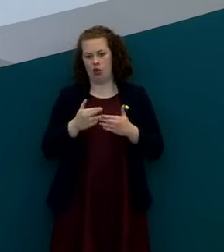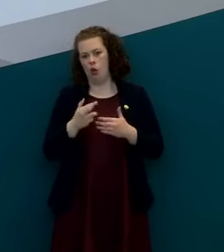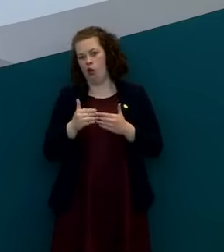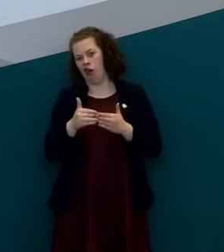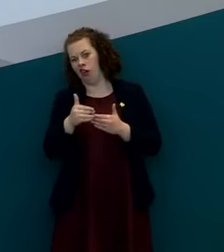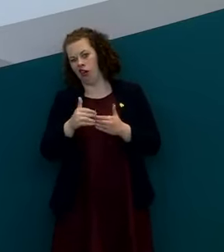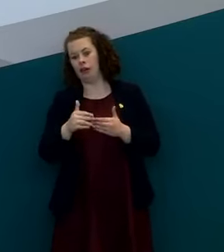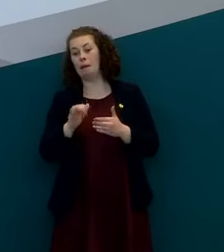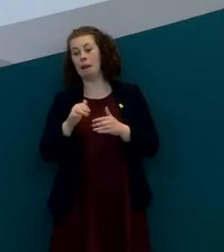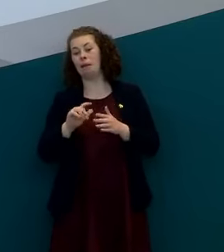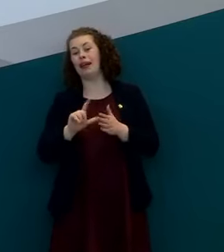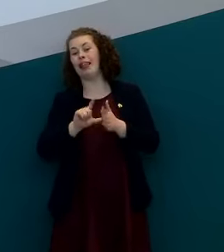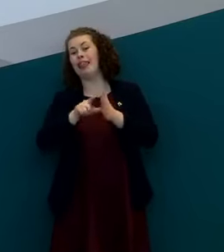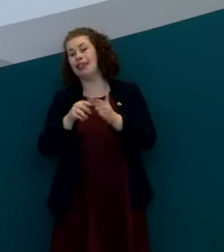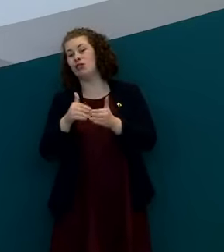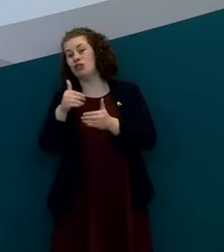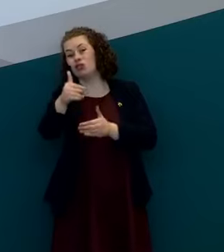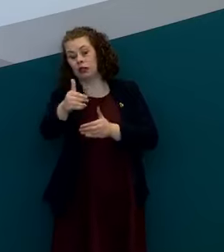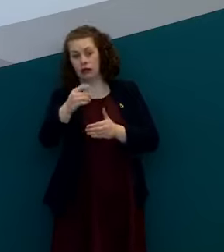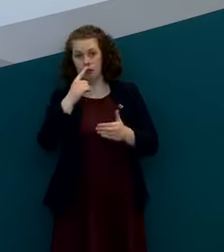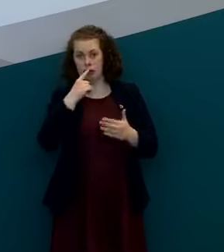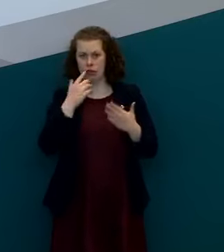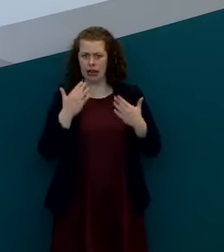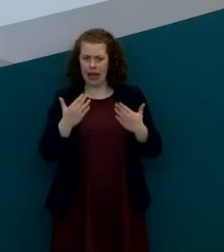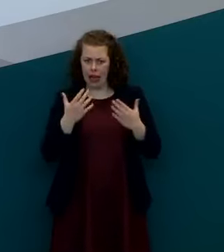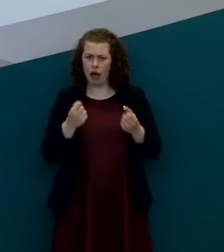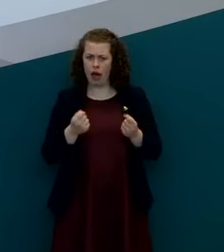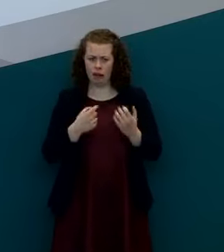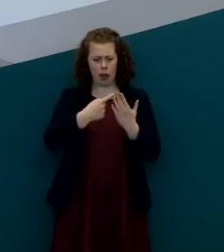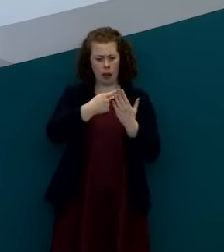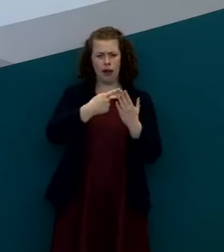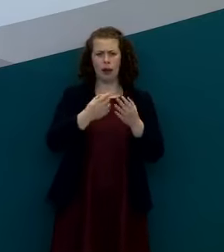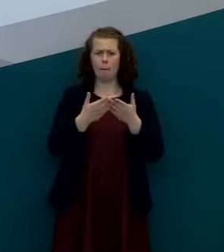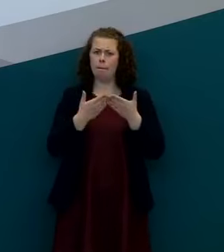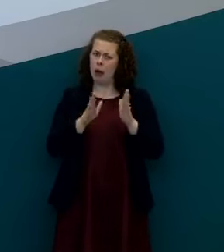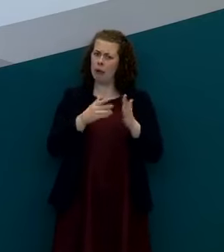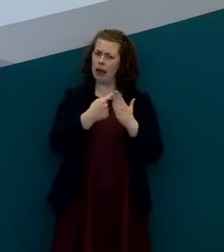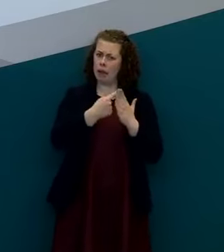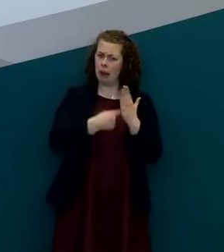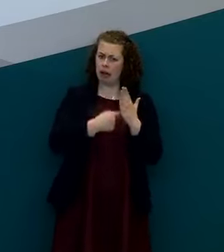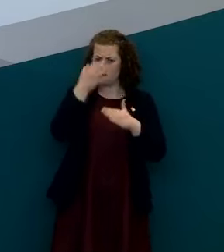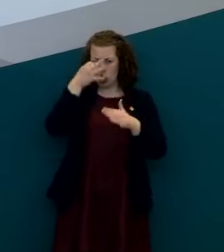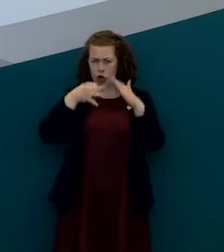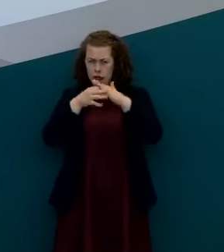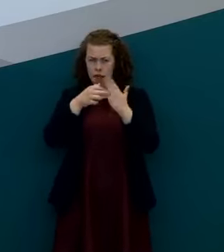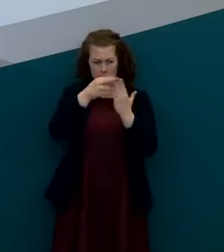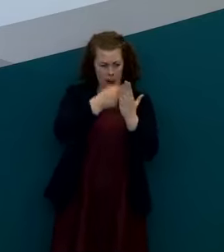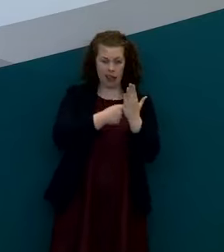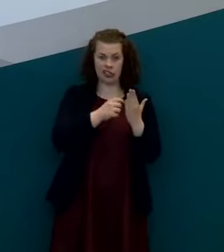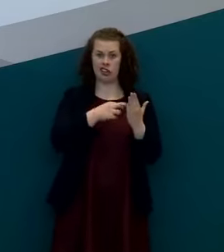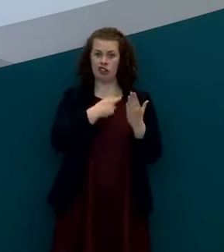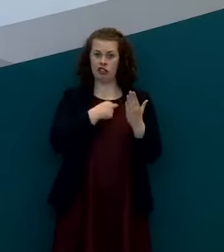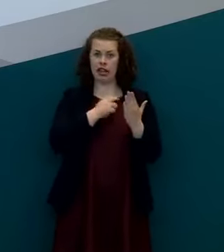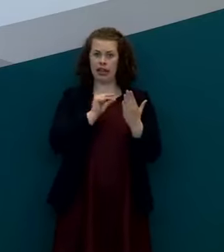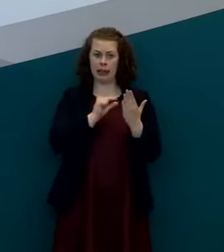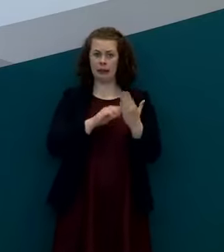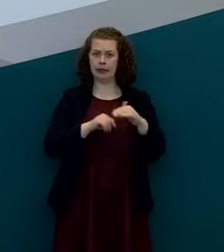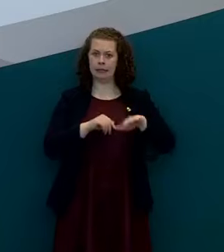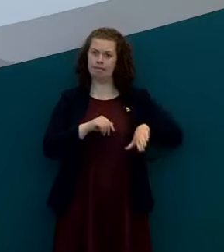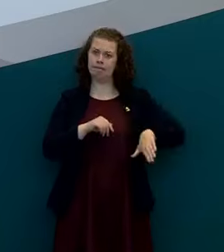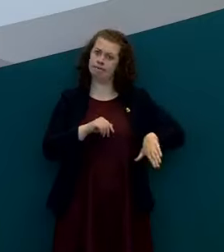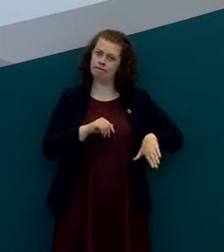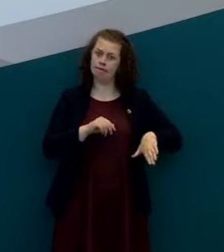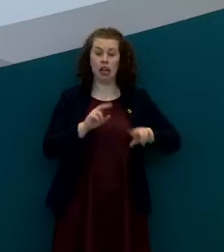there are absolutely enormous public policy trade-offs involved in what's happening here uh you know it's not just